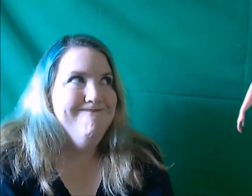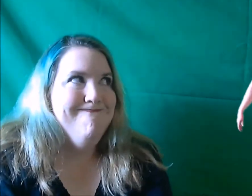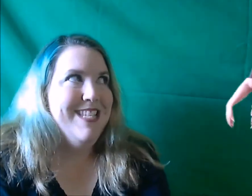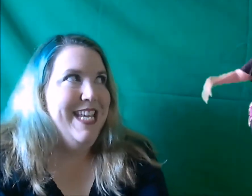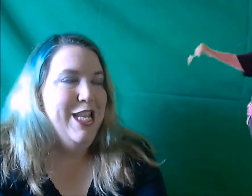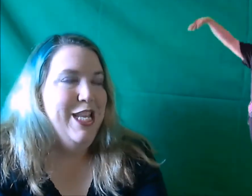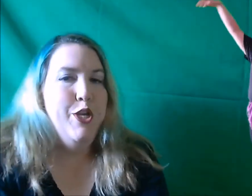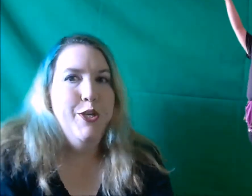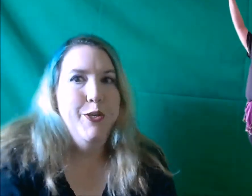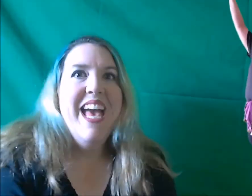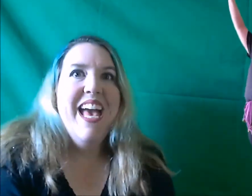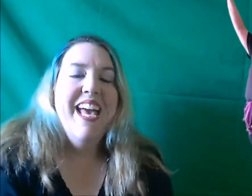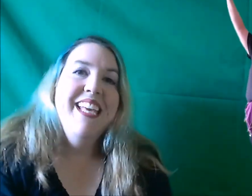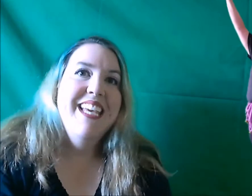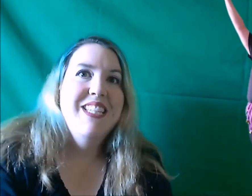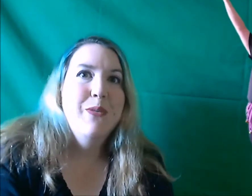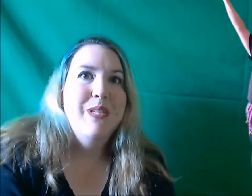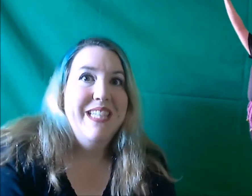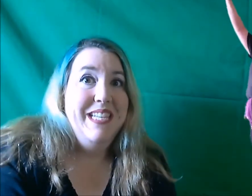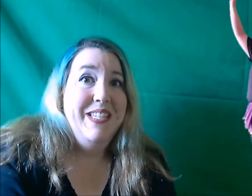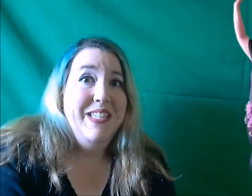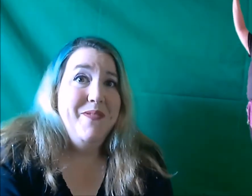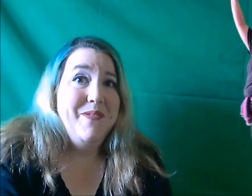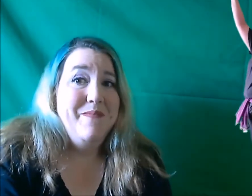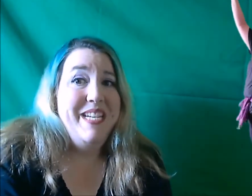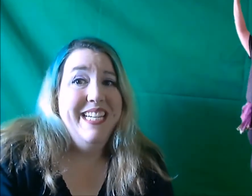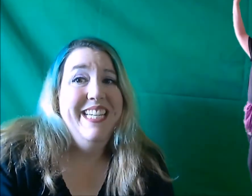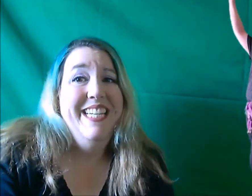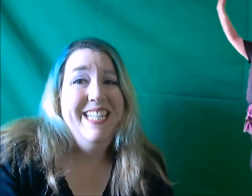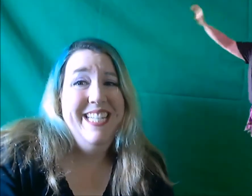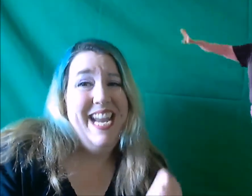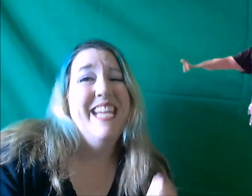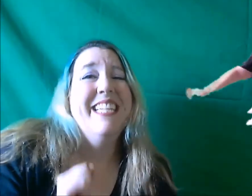Anywho I guess it was easy for me to shake it.